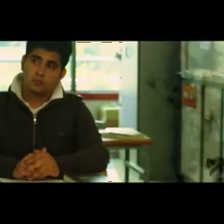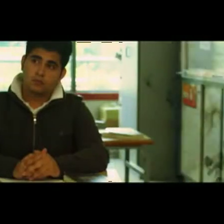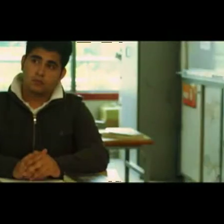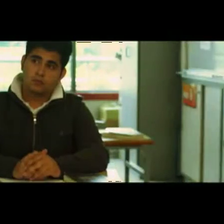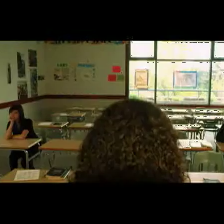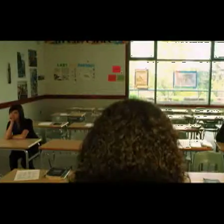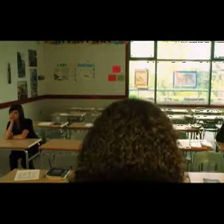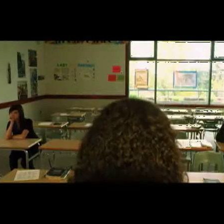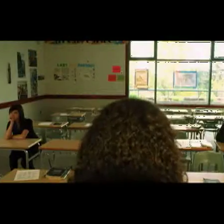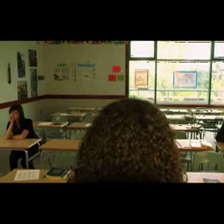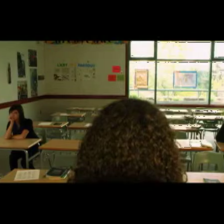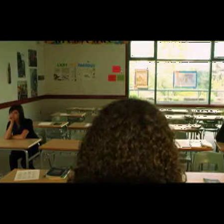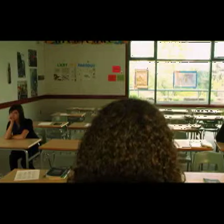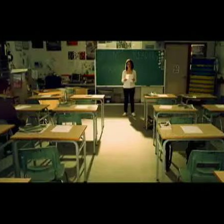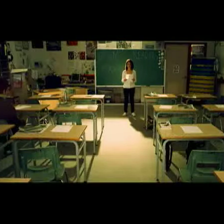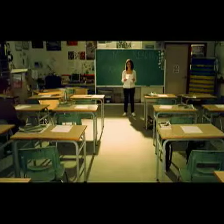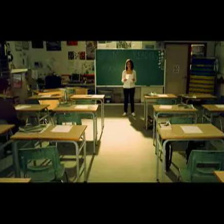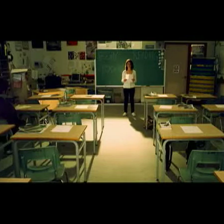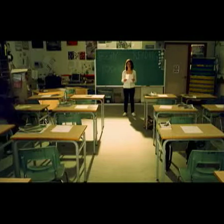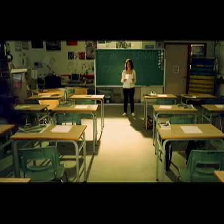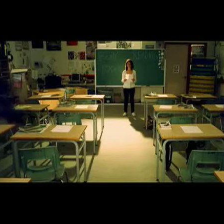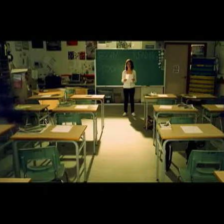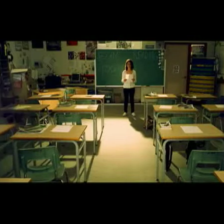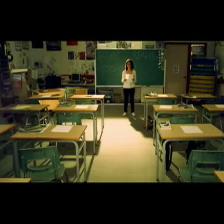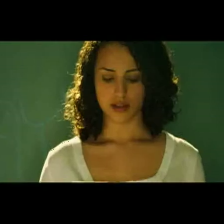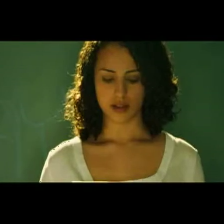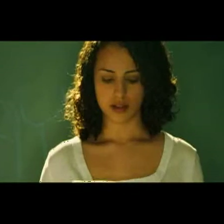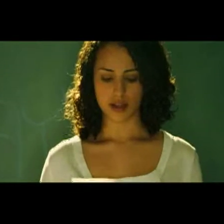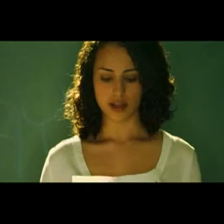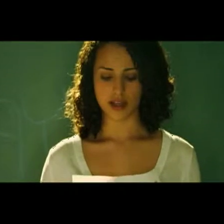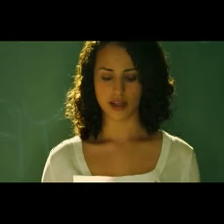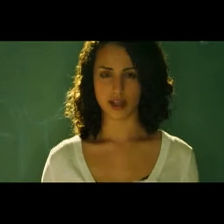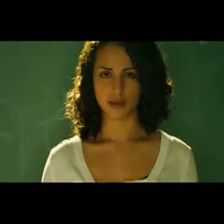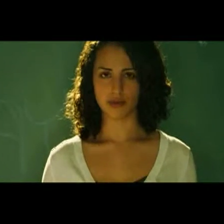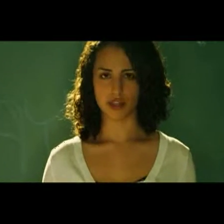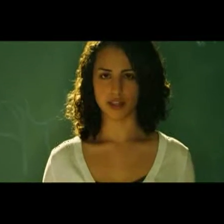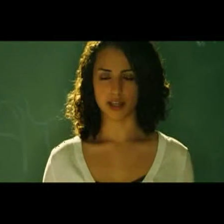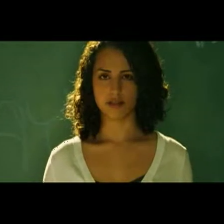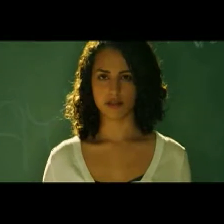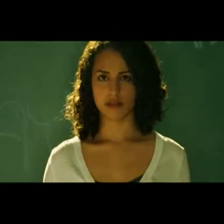It makes me wonder, if everyone is racist, is anyone really safe?